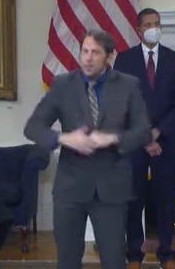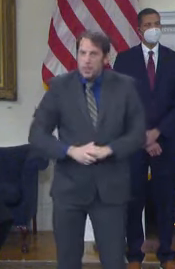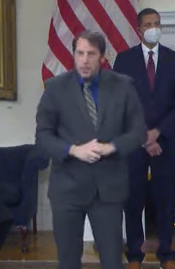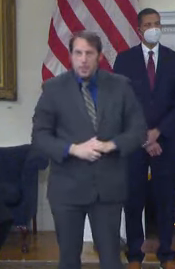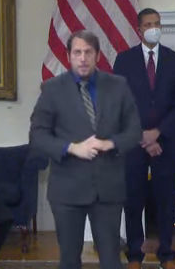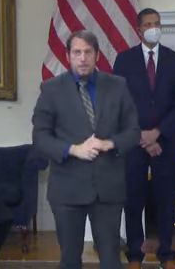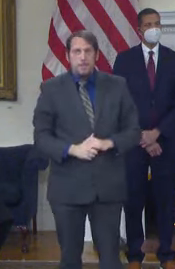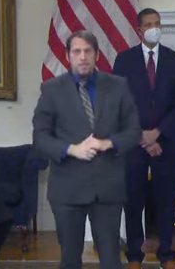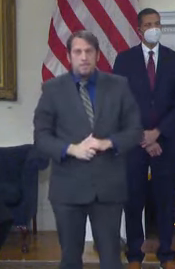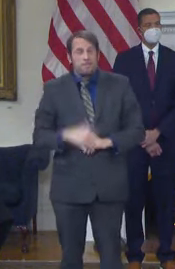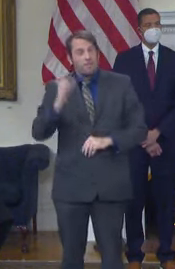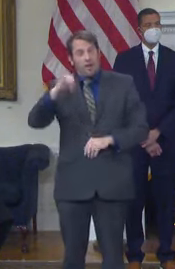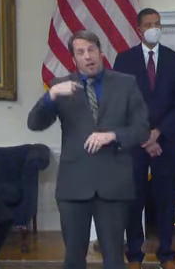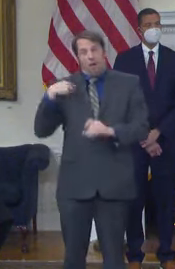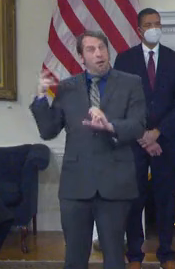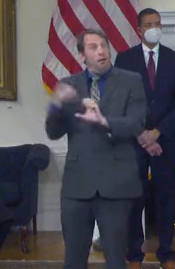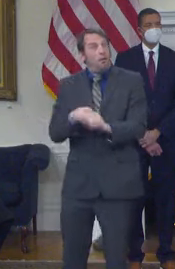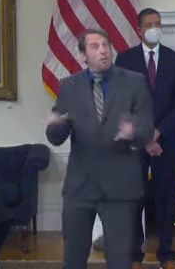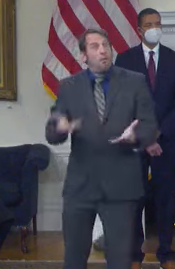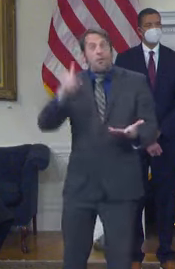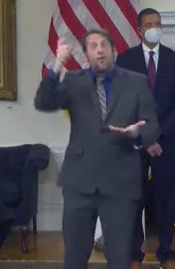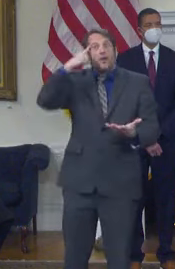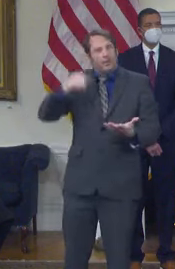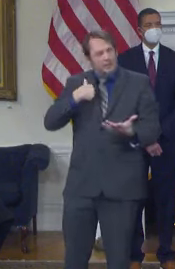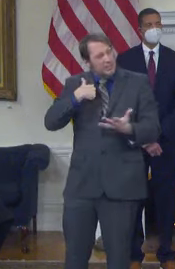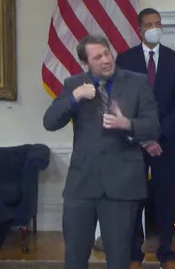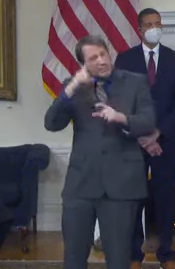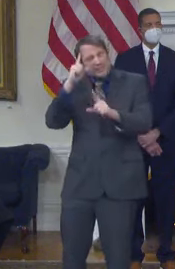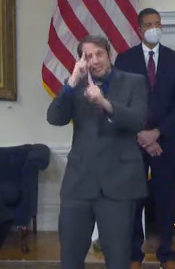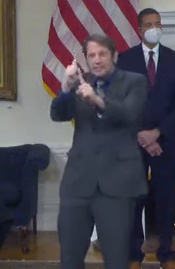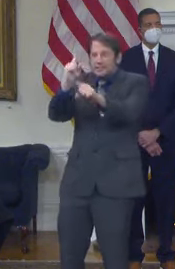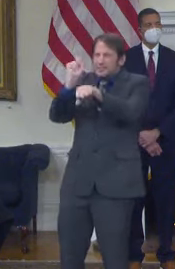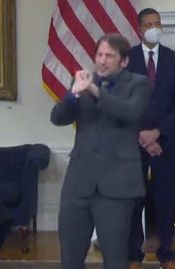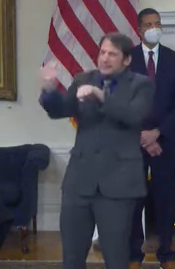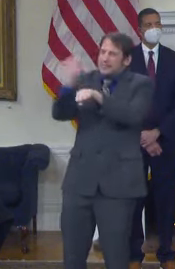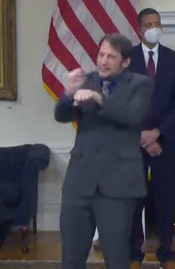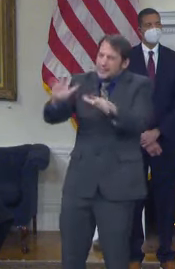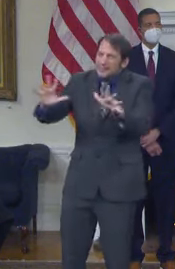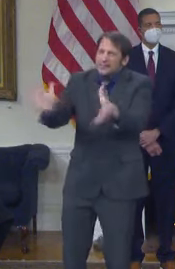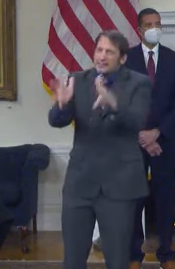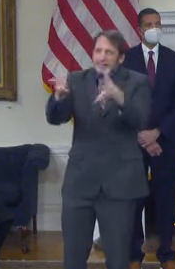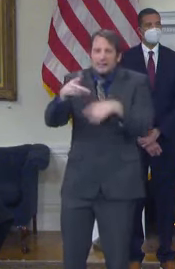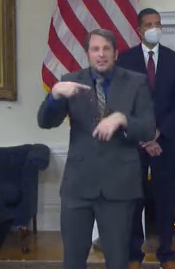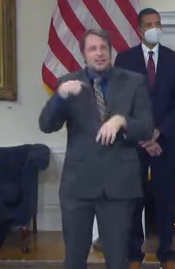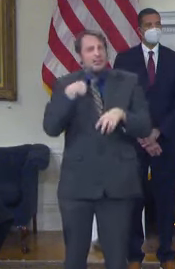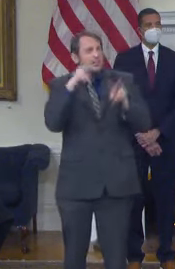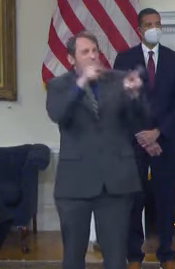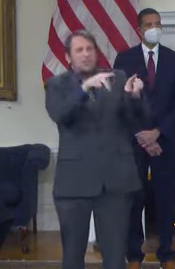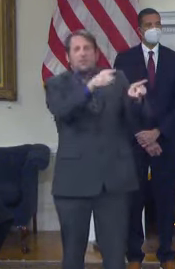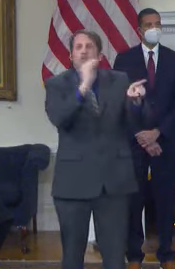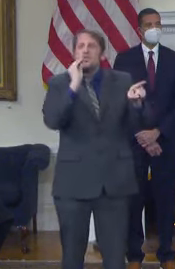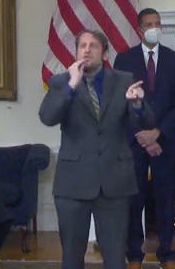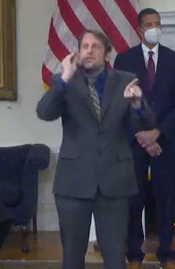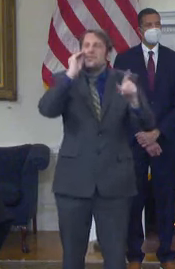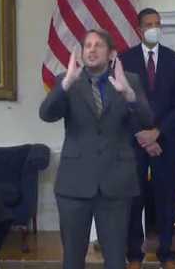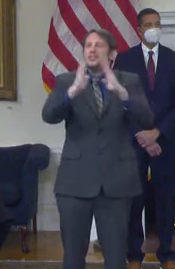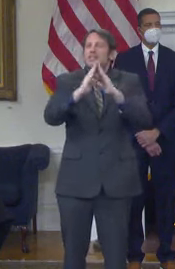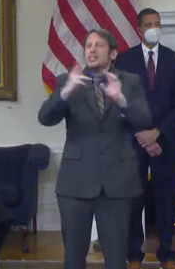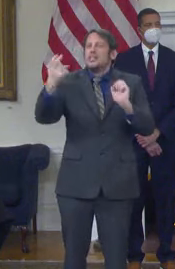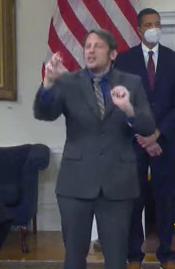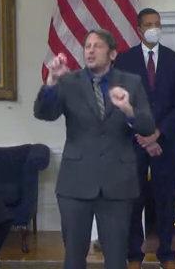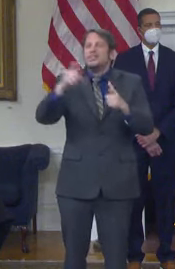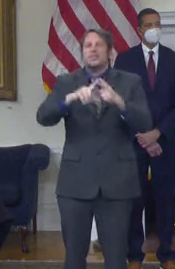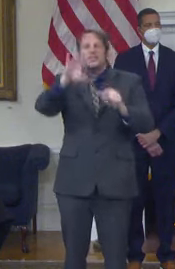passed, especially for our hometown heroes, our law enforcement, fire and rescue, corrections, and